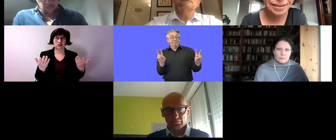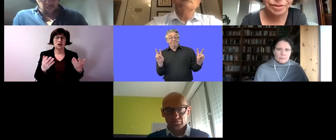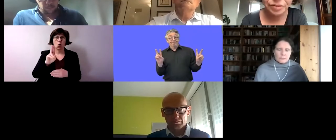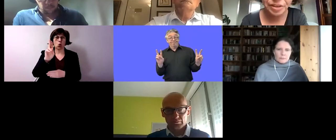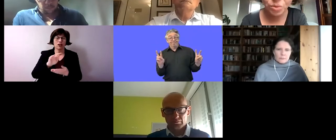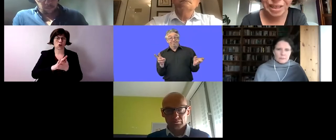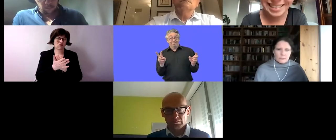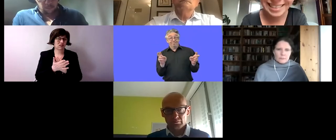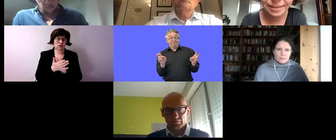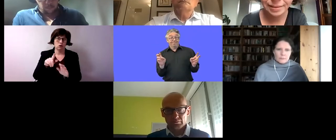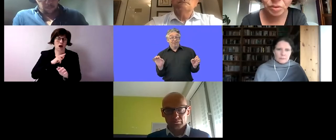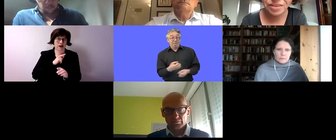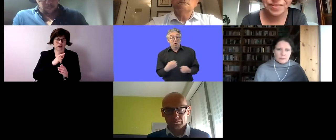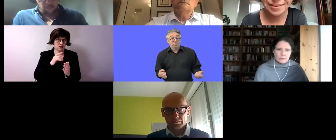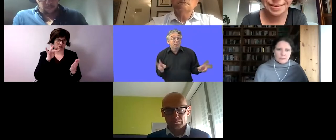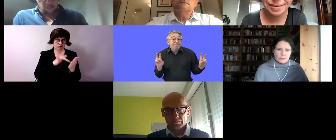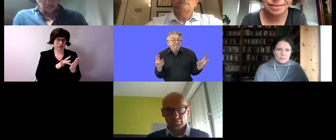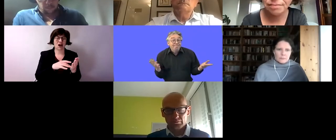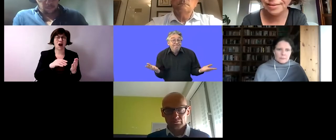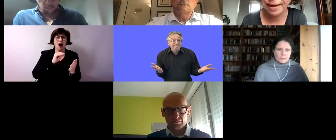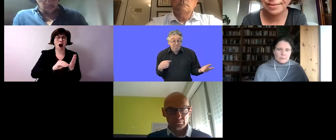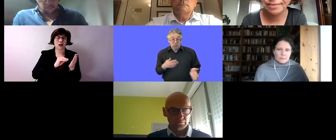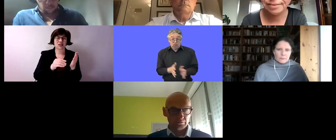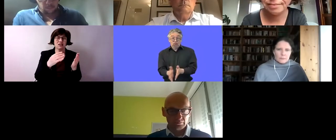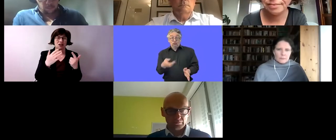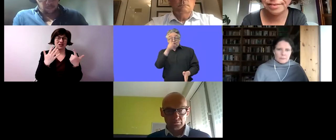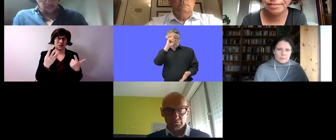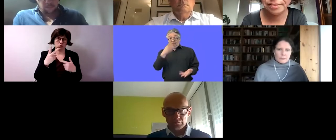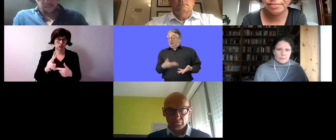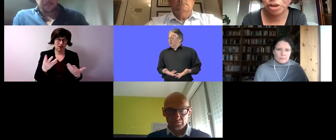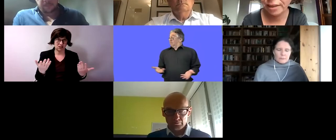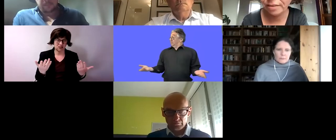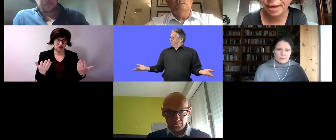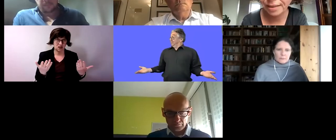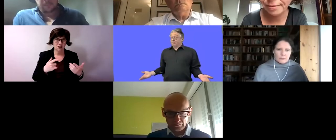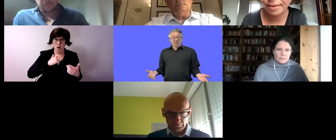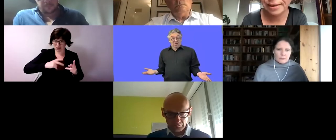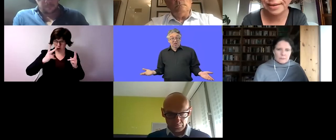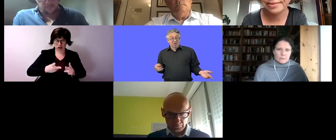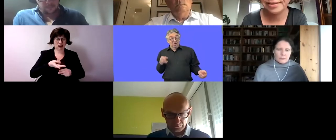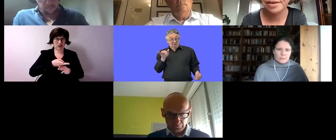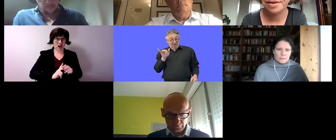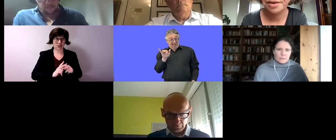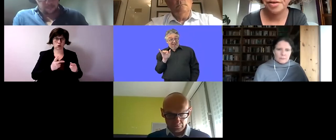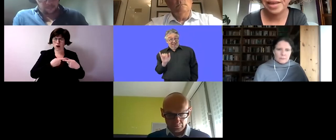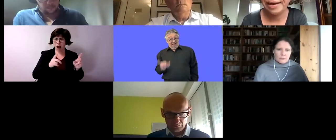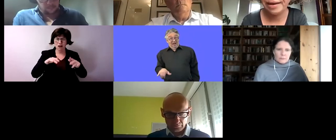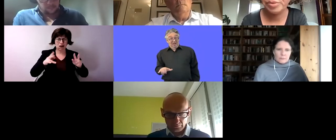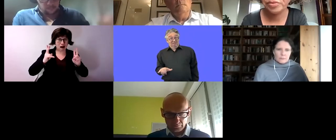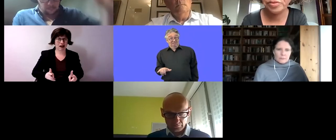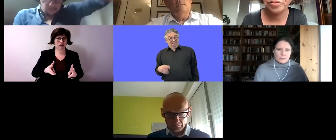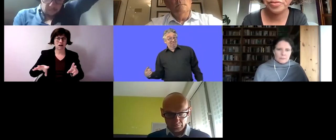and this is clearly a breach of the disability convention article 25 in which it is